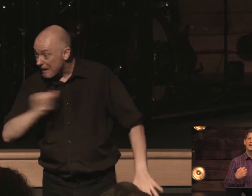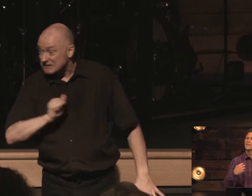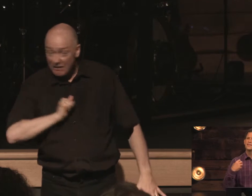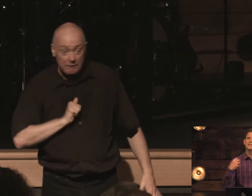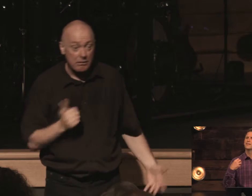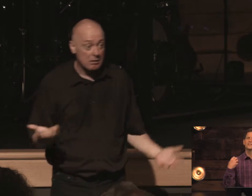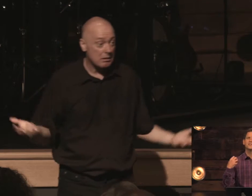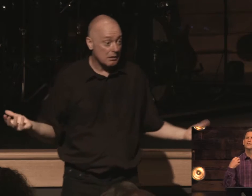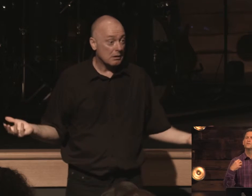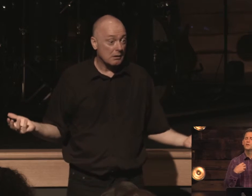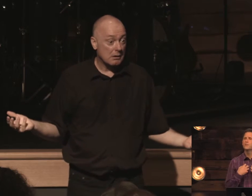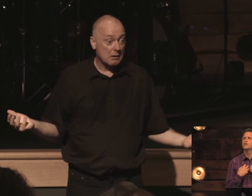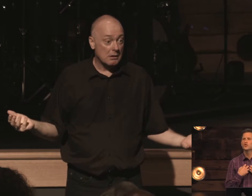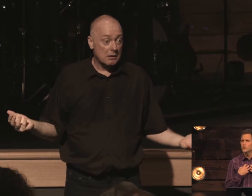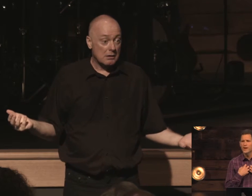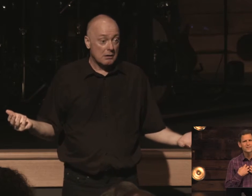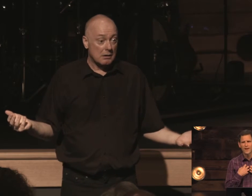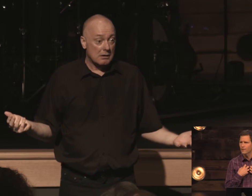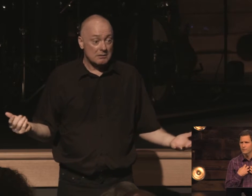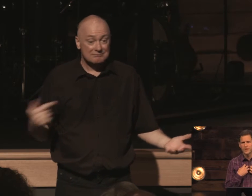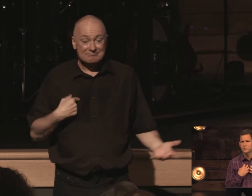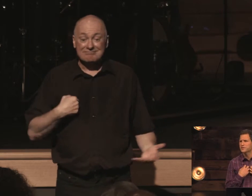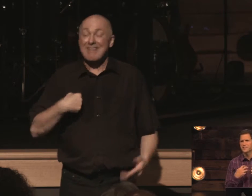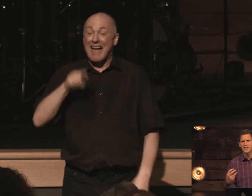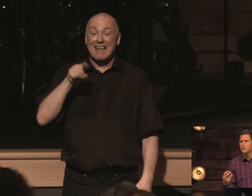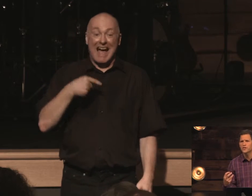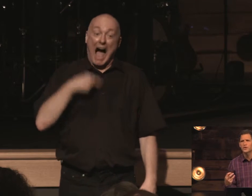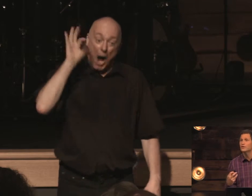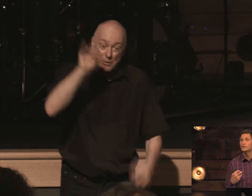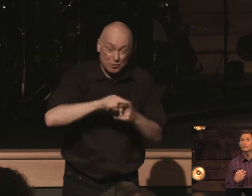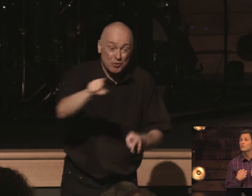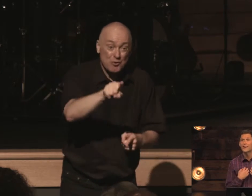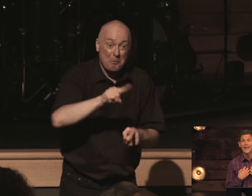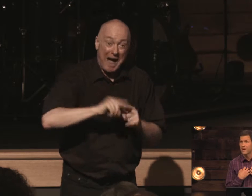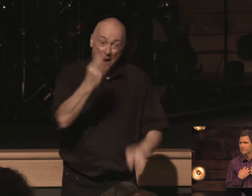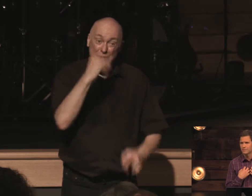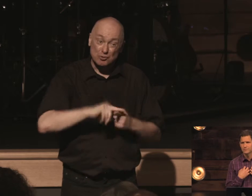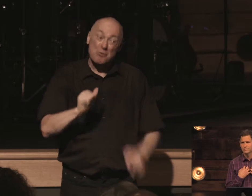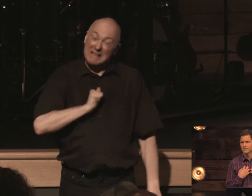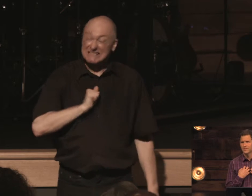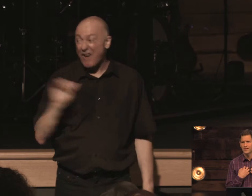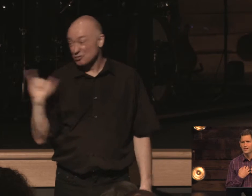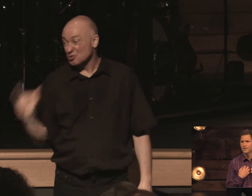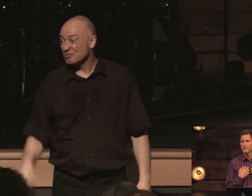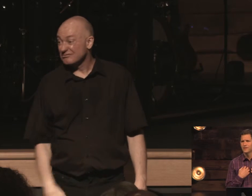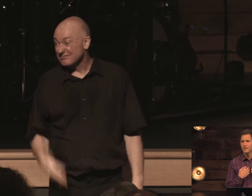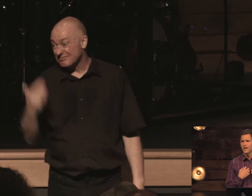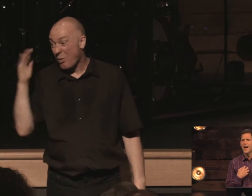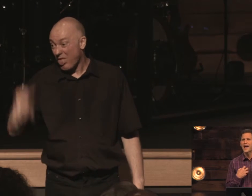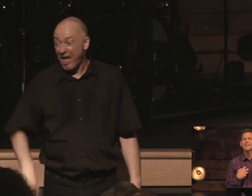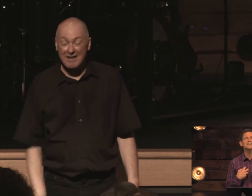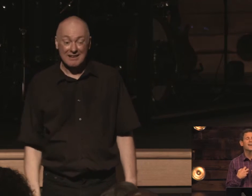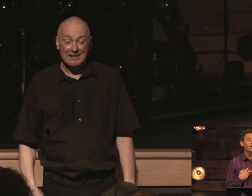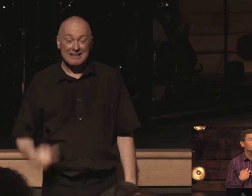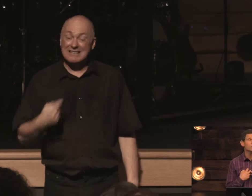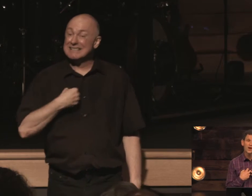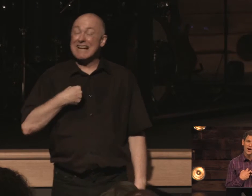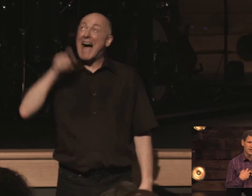this this is being preached to myself as much as anyone here in this room right now okay i need the help of god